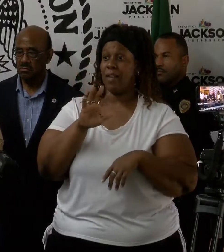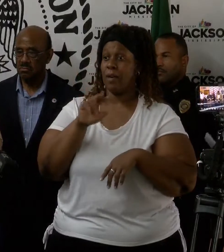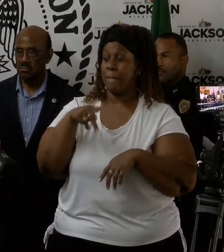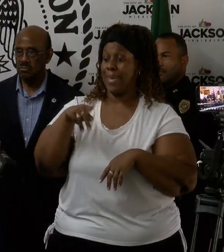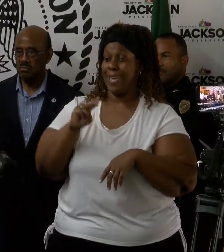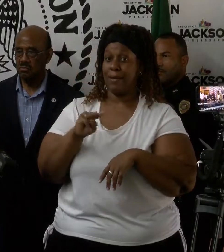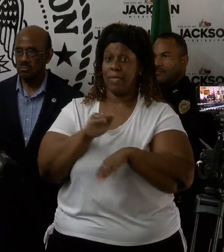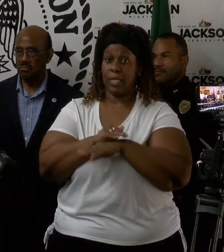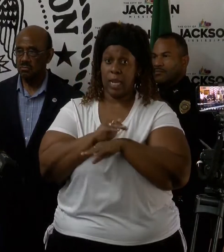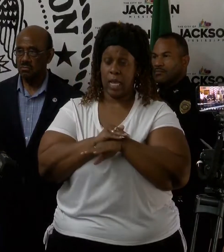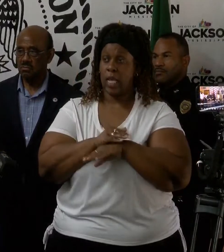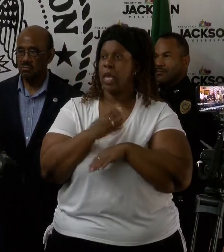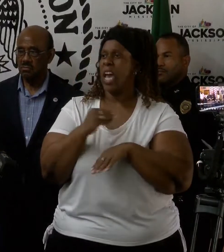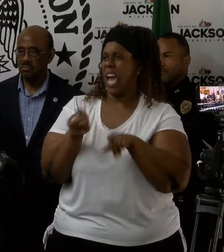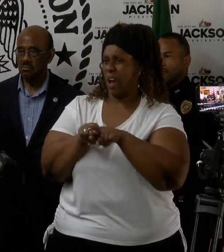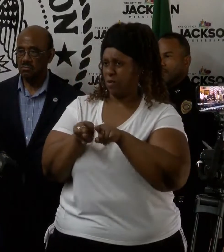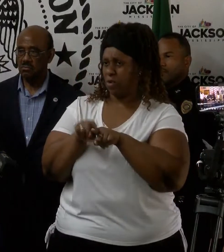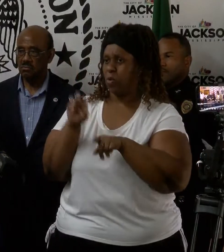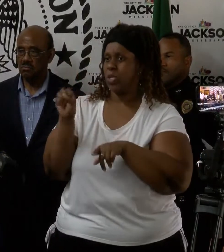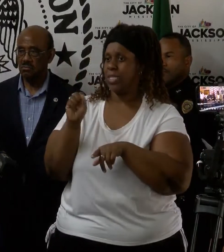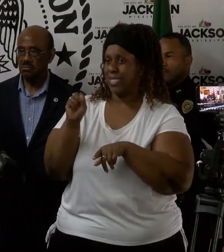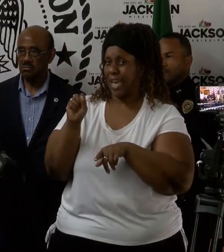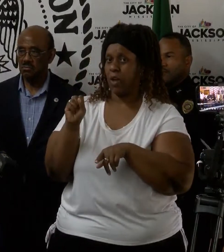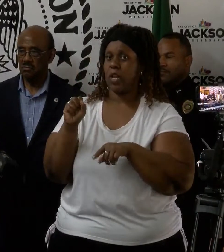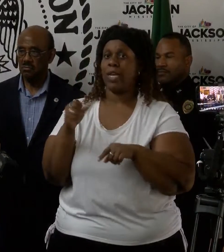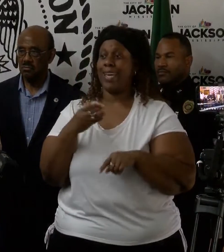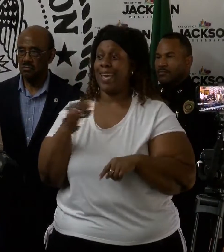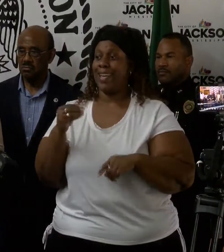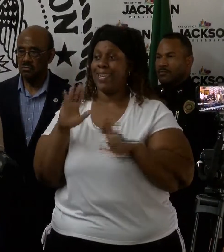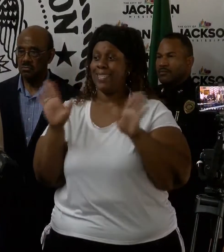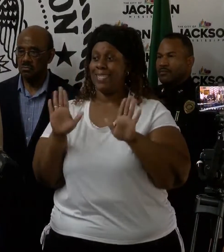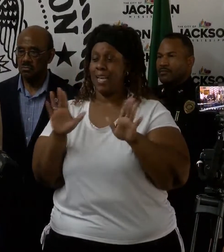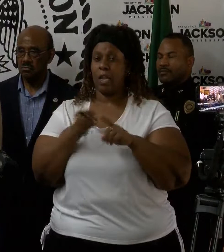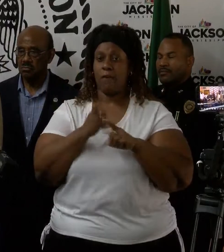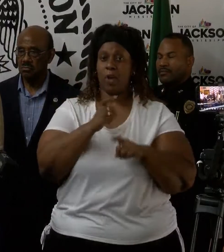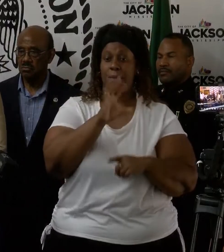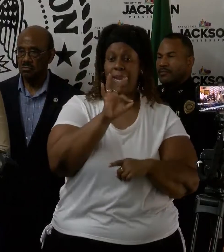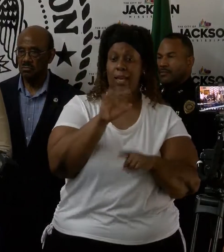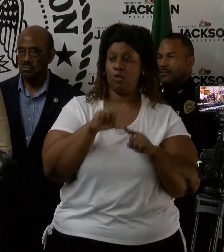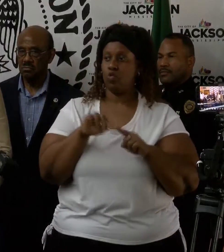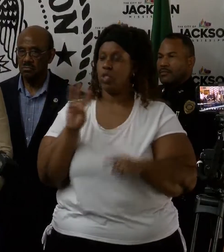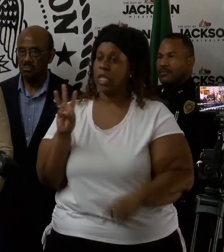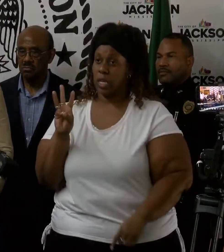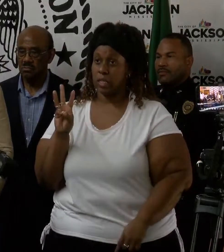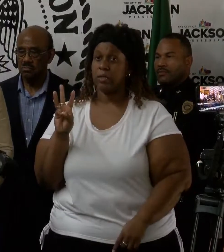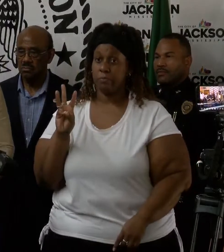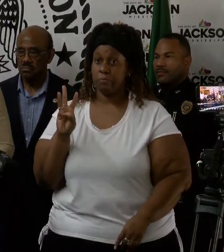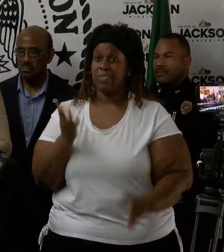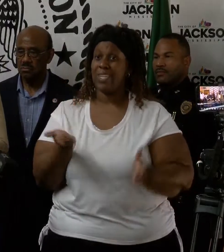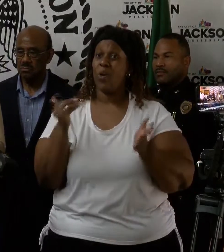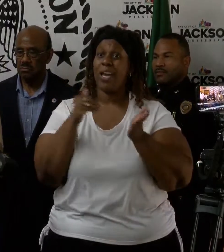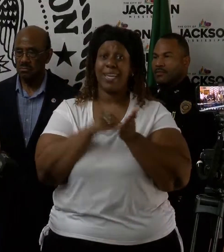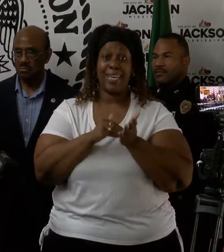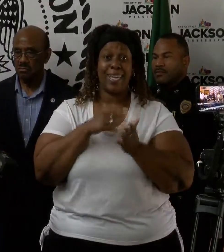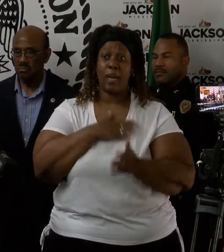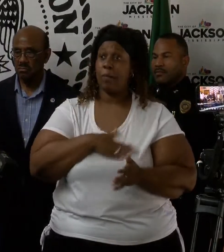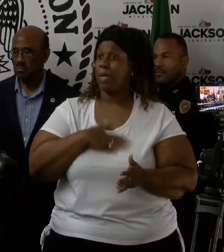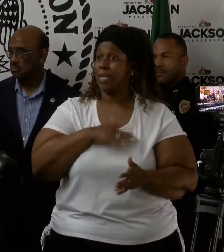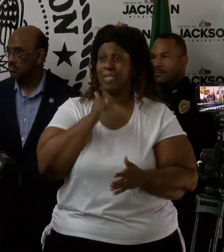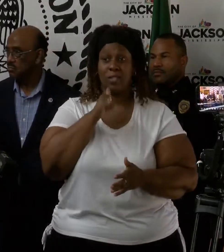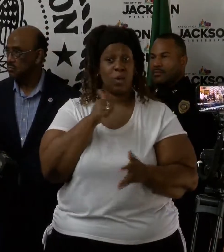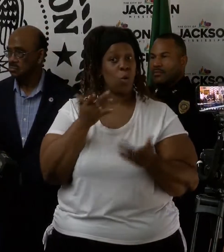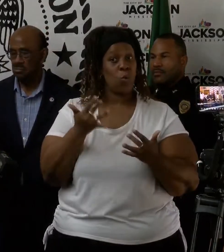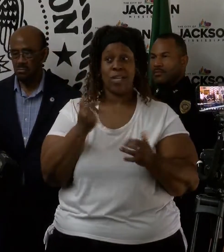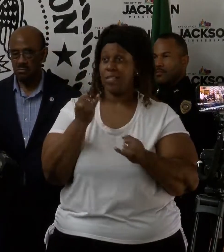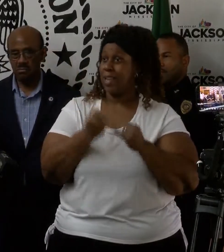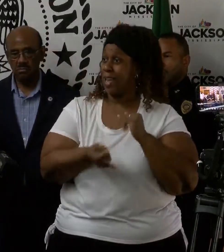available Saturday and Sunday from 9 a.m. to 6 p.m. And so once again, please do not wait until the